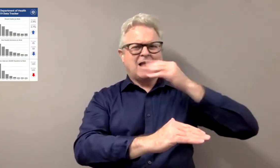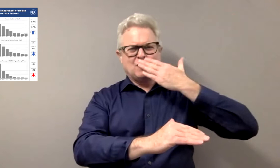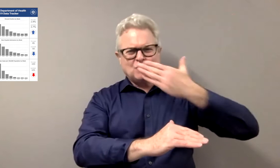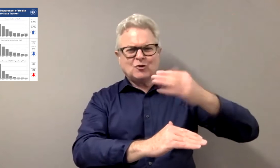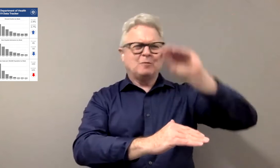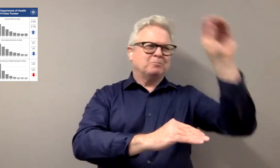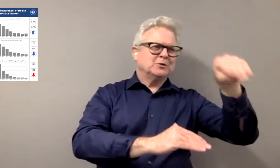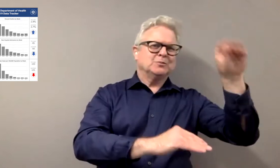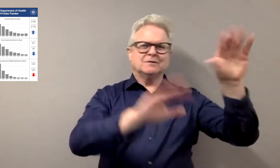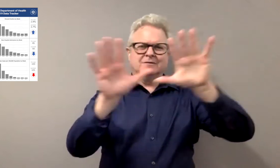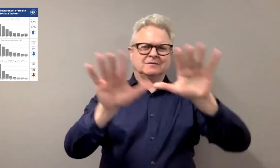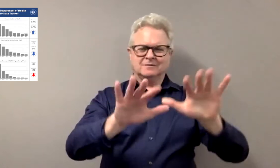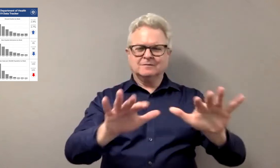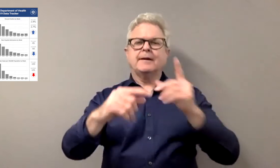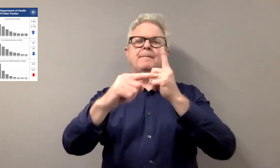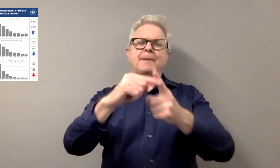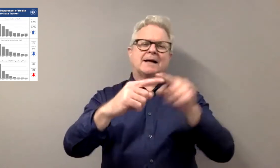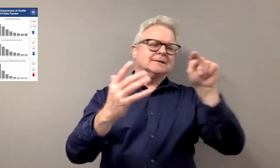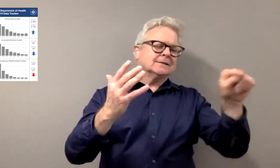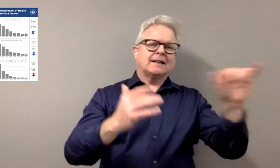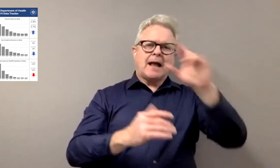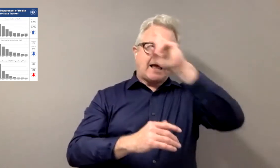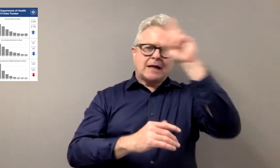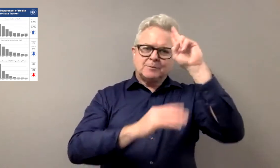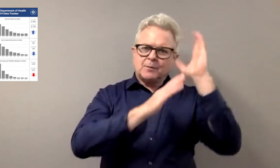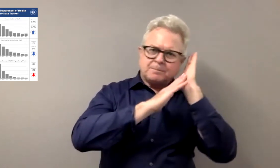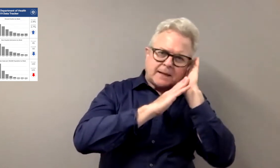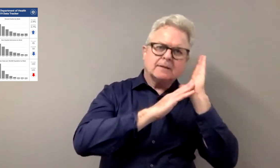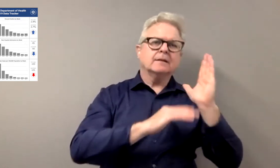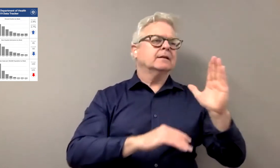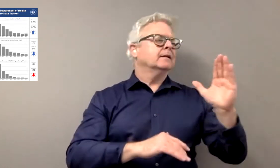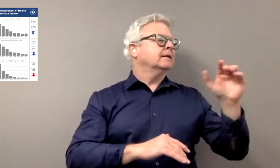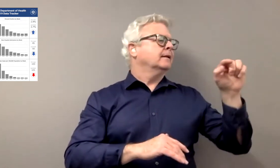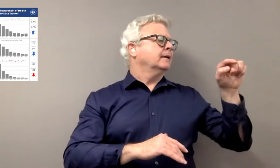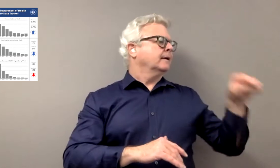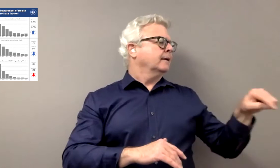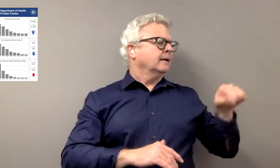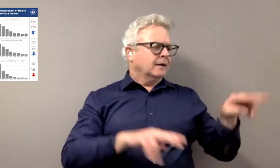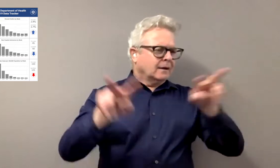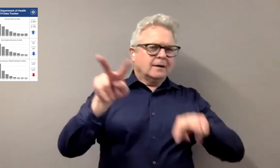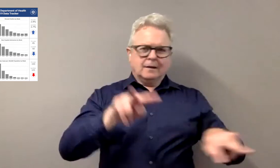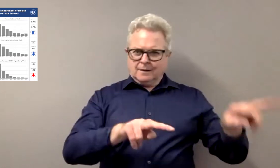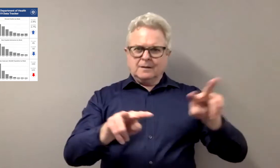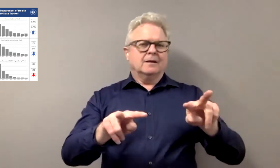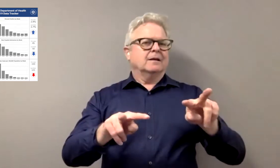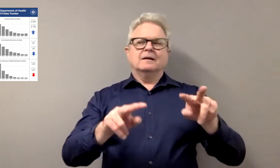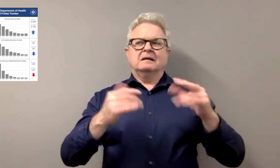capita 100,000 and so forth. Plus some other things such as hospitalization utilization in terms of the beds,